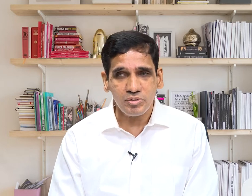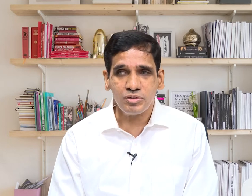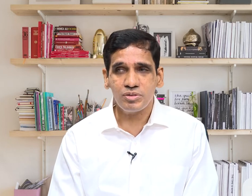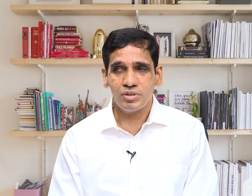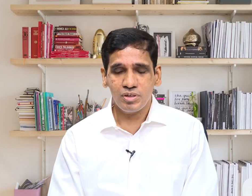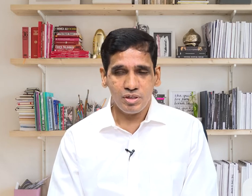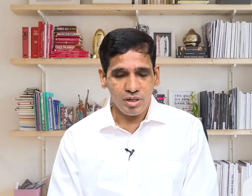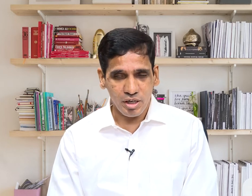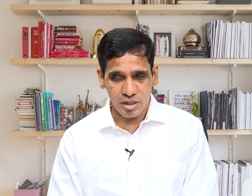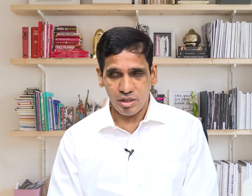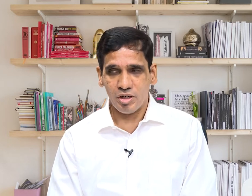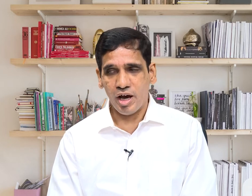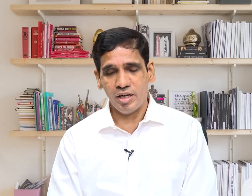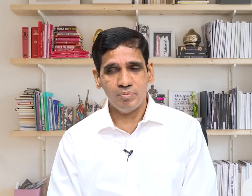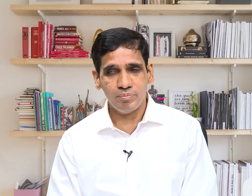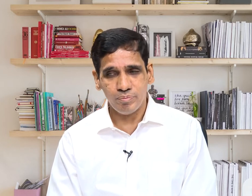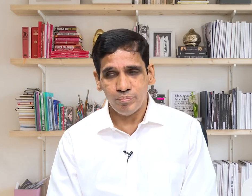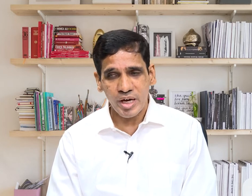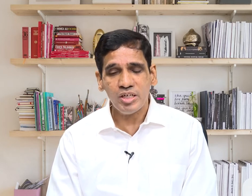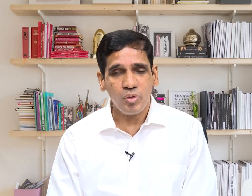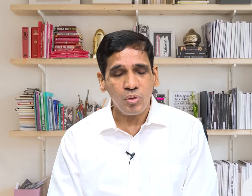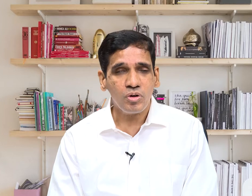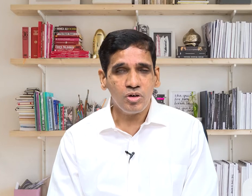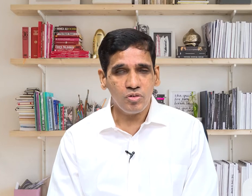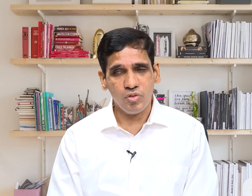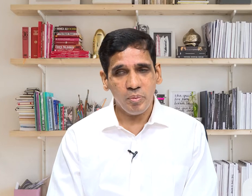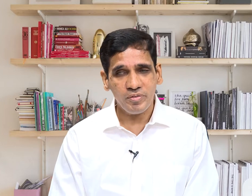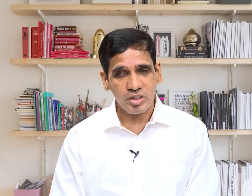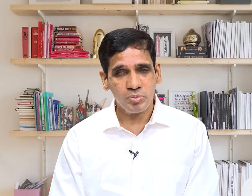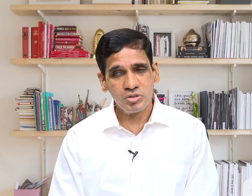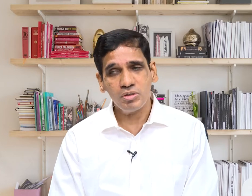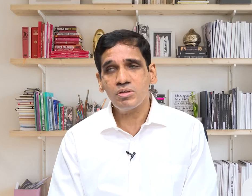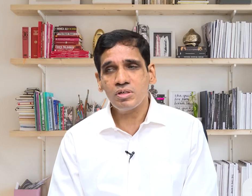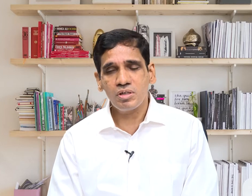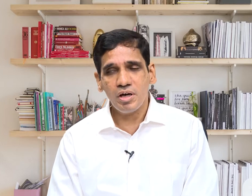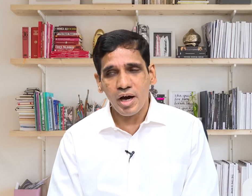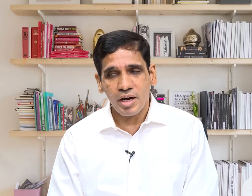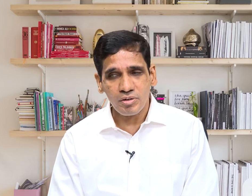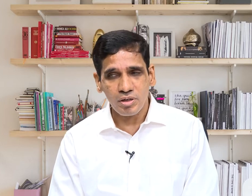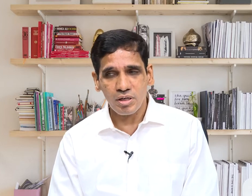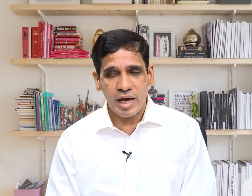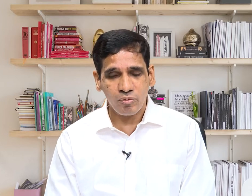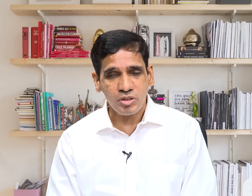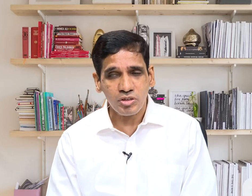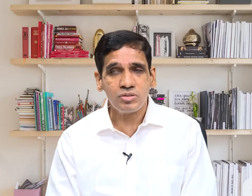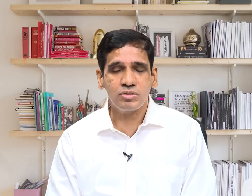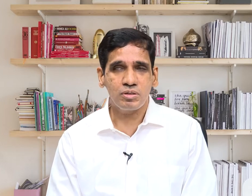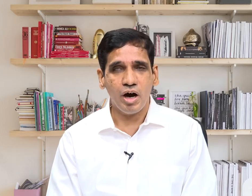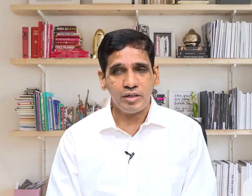and many more form of expression and languages are